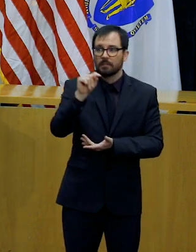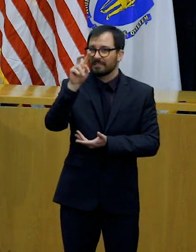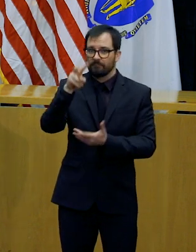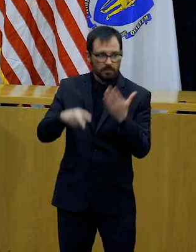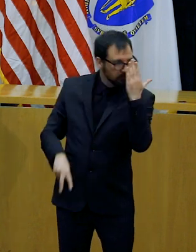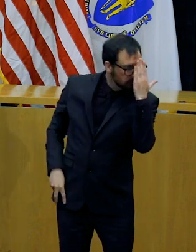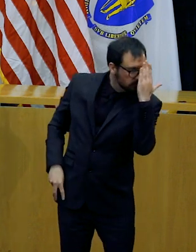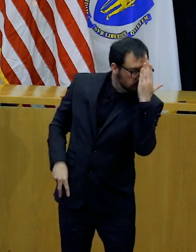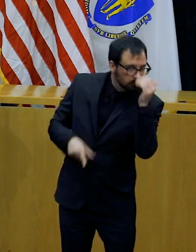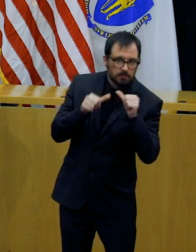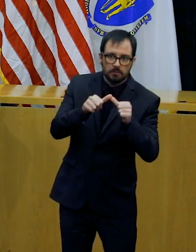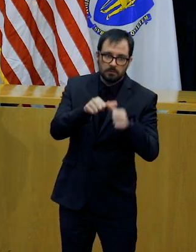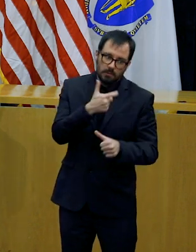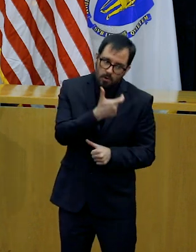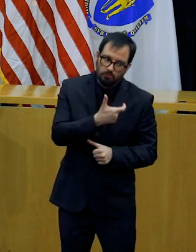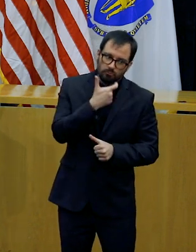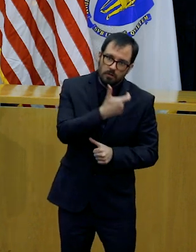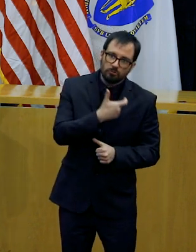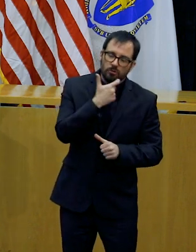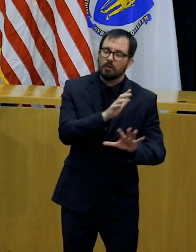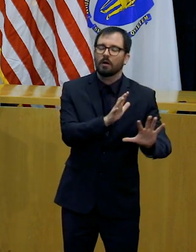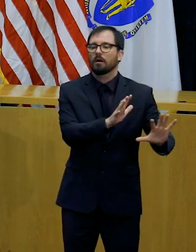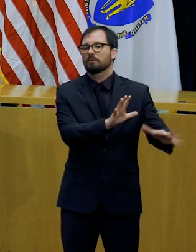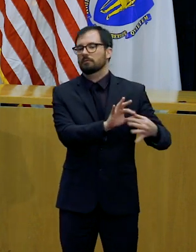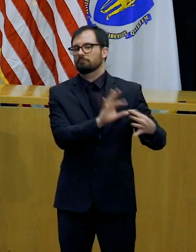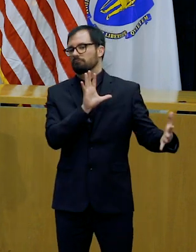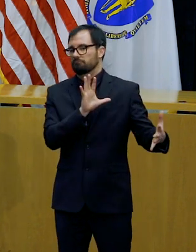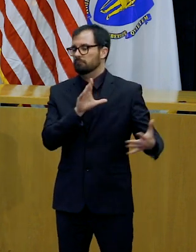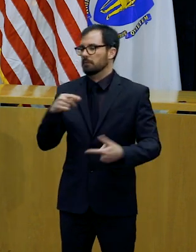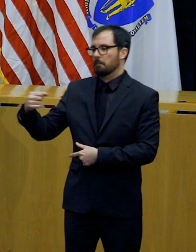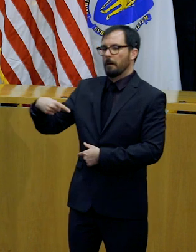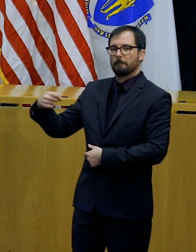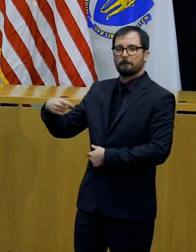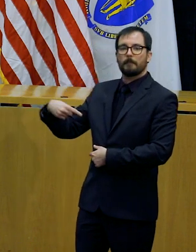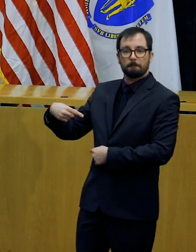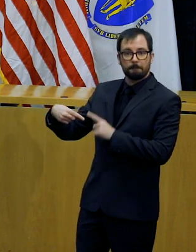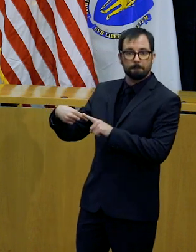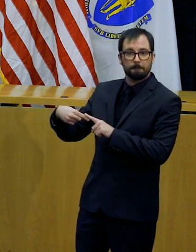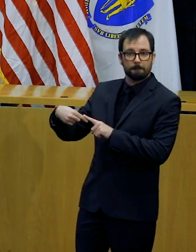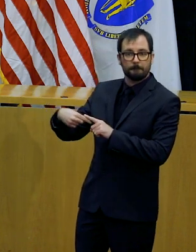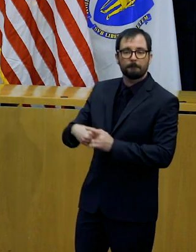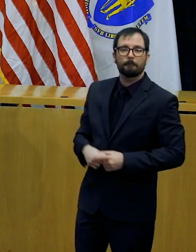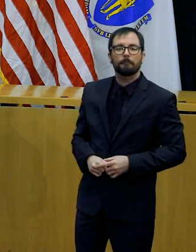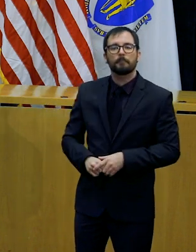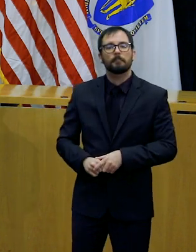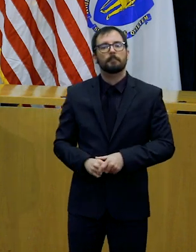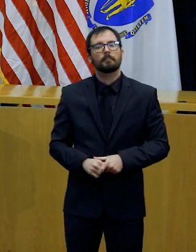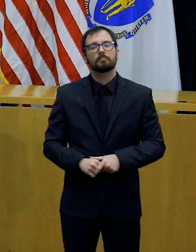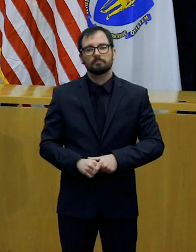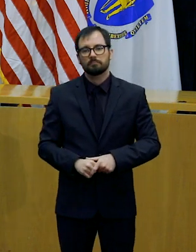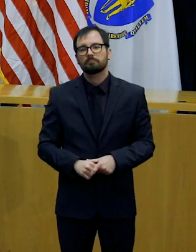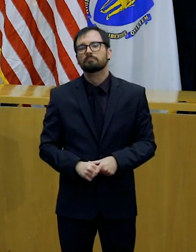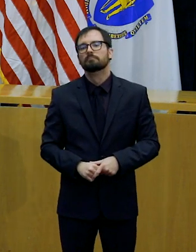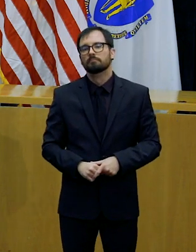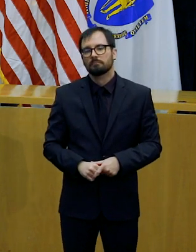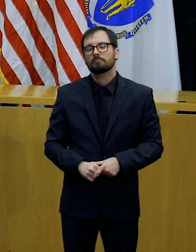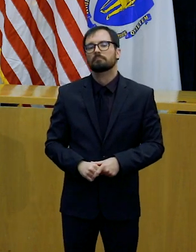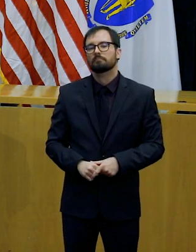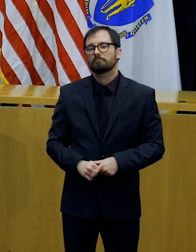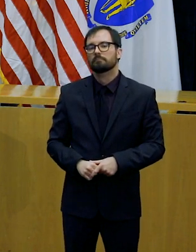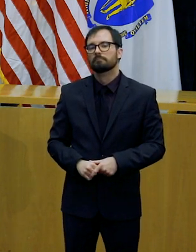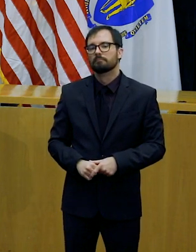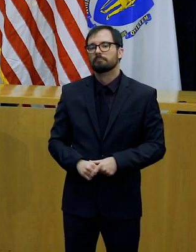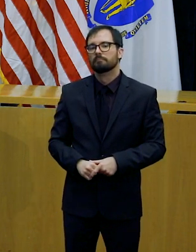working with Everbridge, a mass-based company located in Burlington, to bring this new capability to the Commonwealth and to the people of